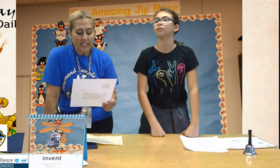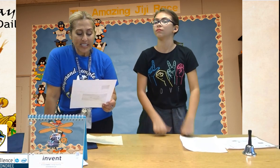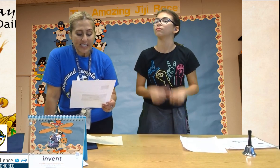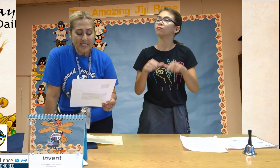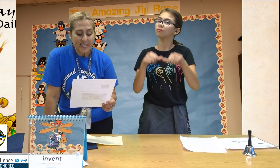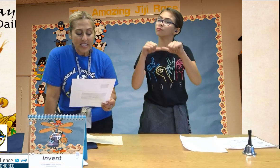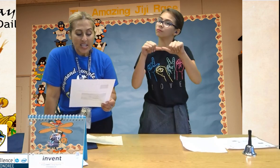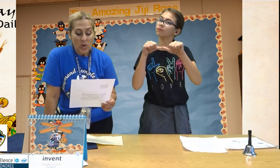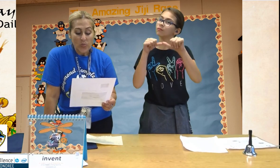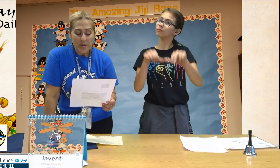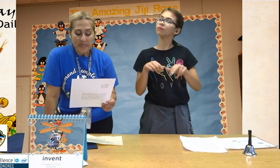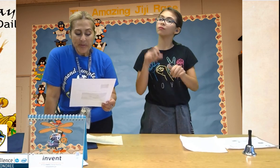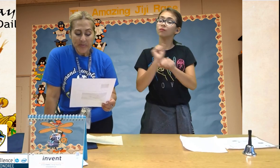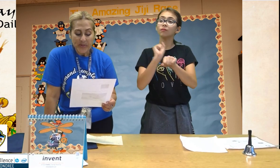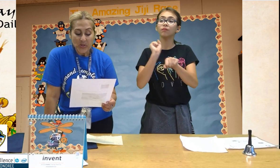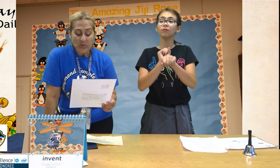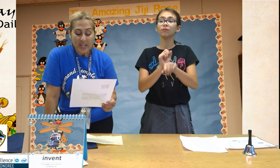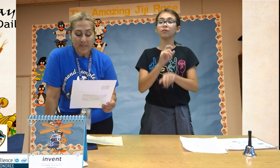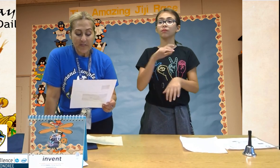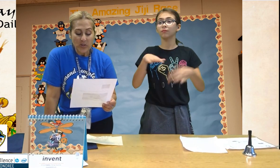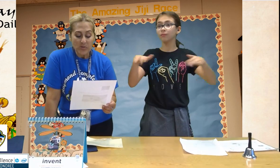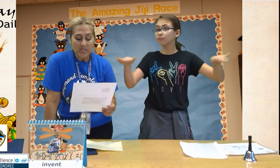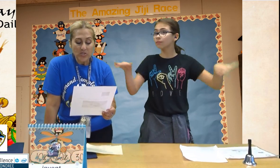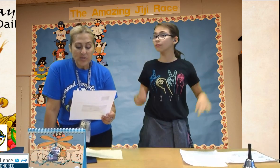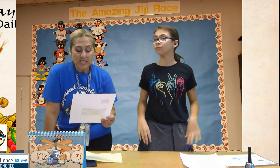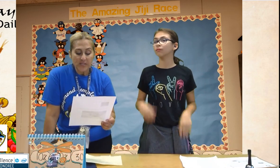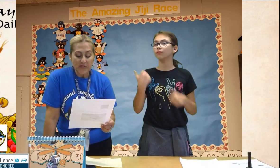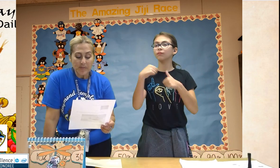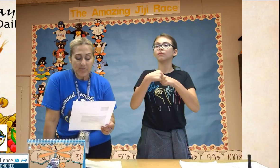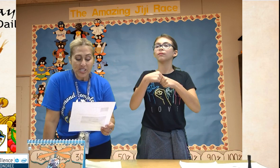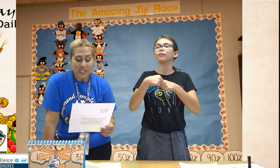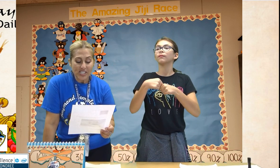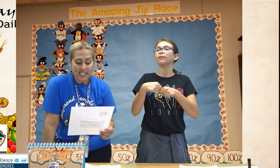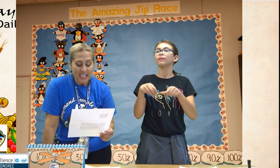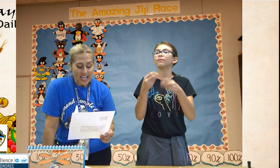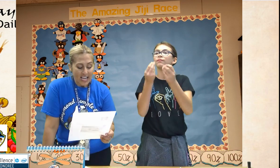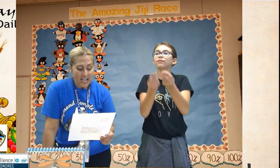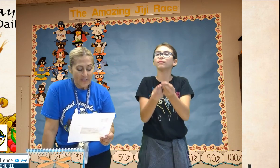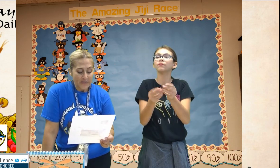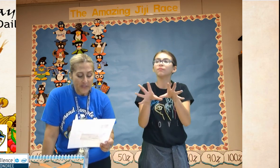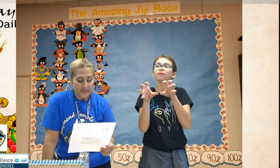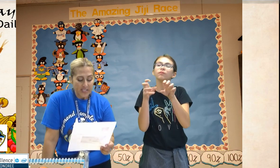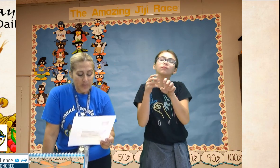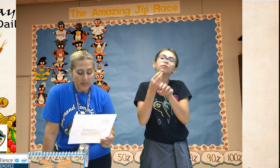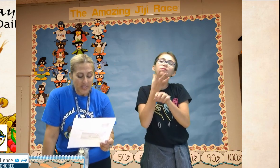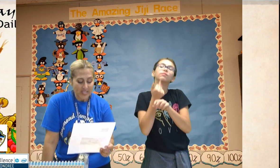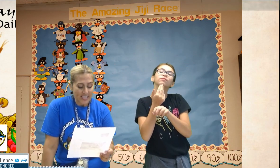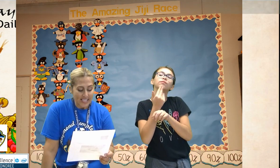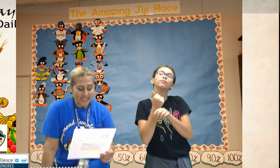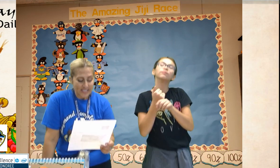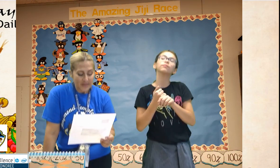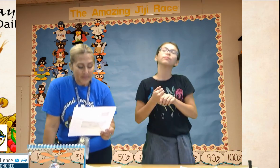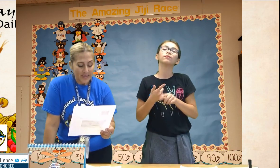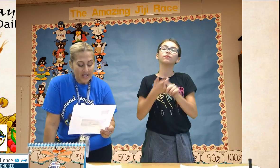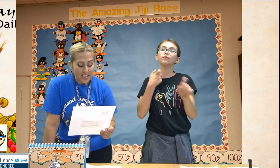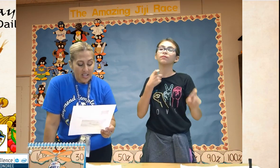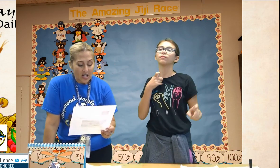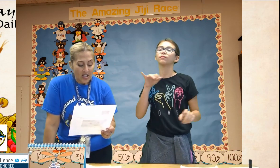work, kids. Remember you get frozen treats from Gigi at 50 percent.